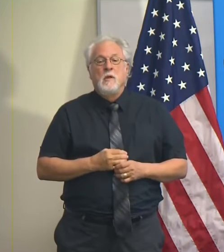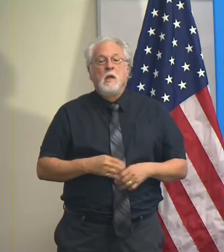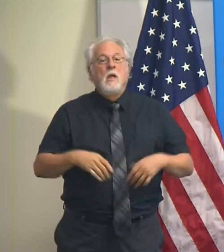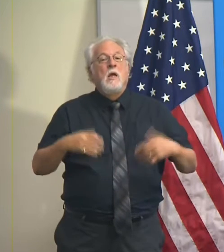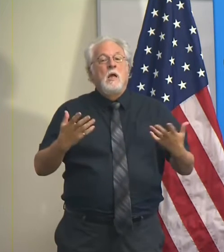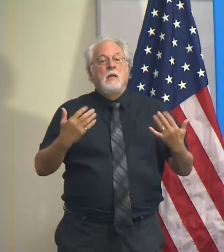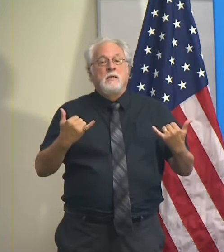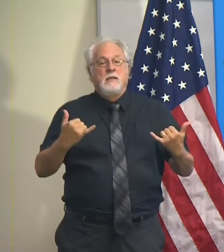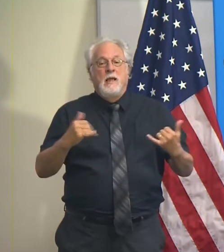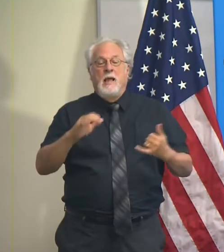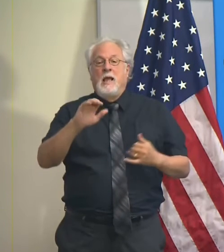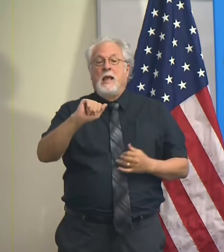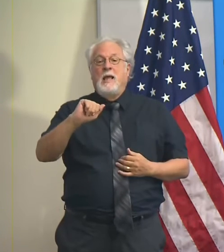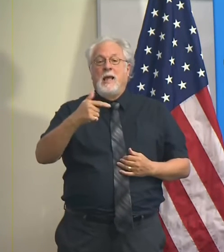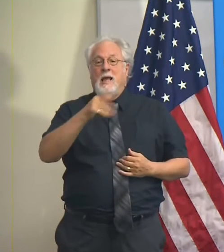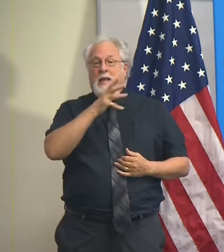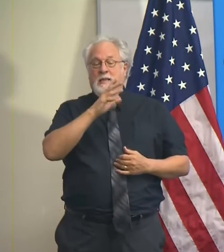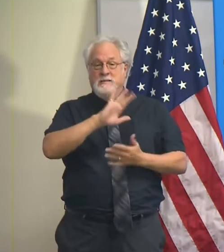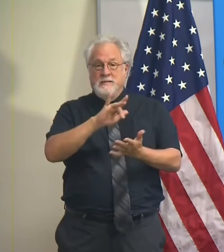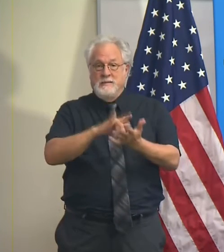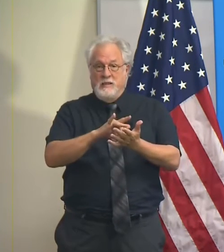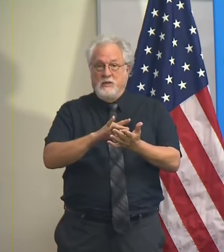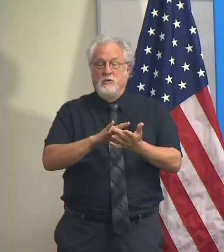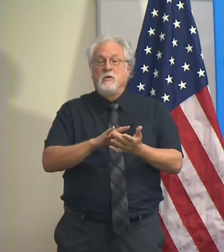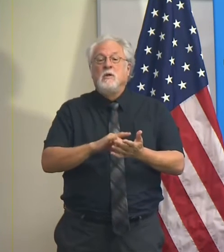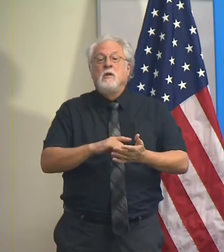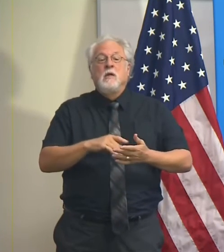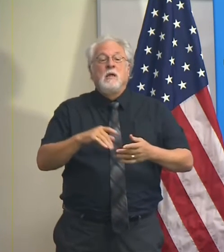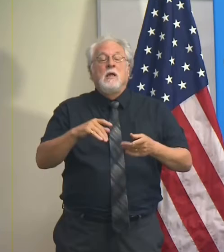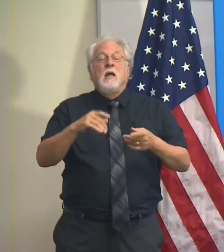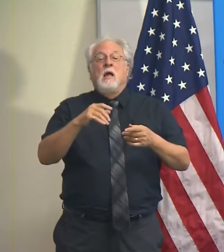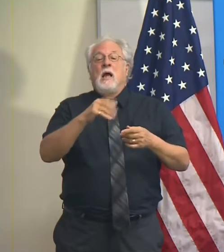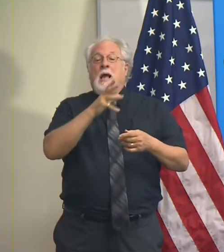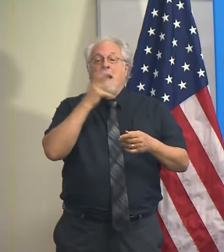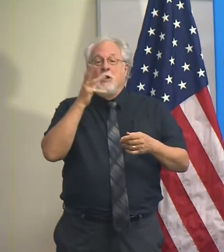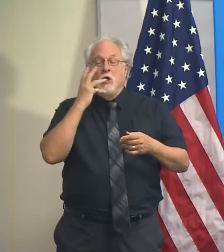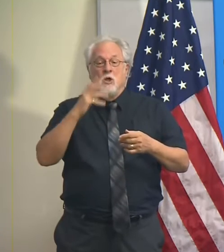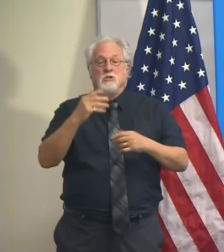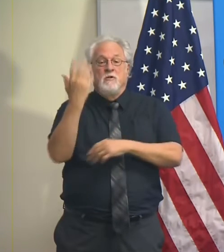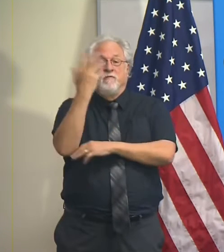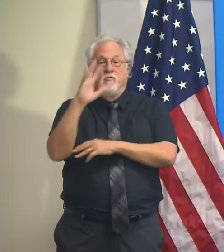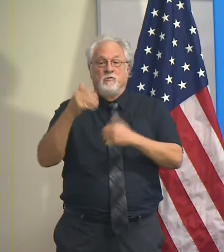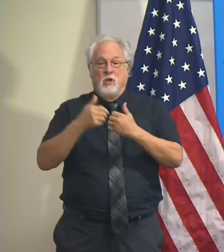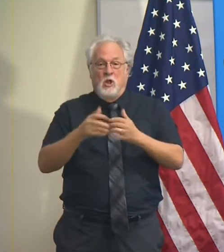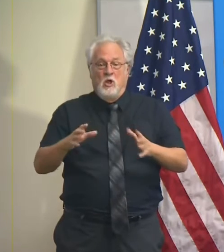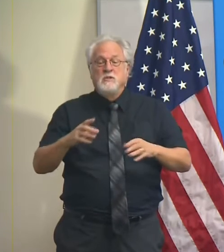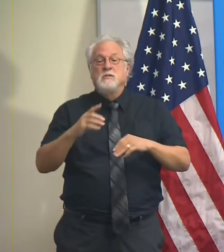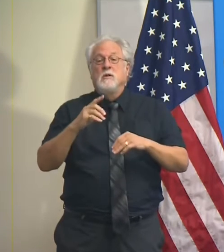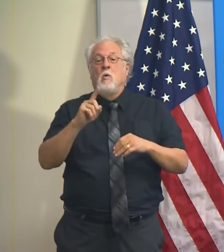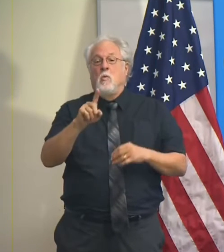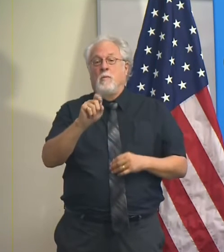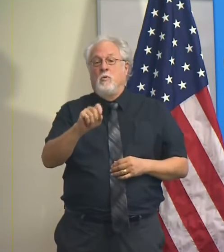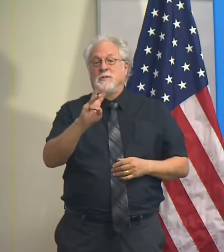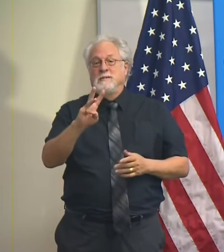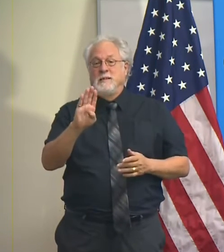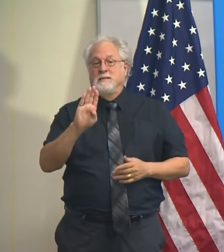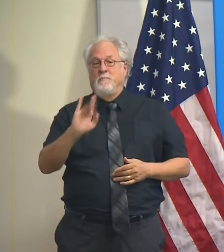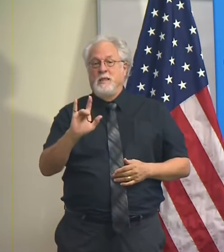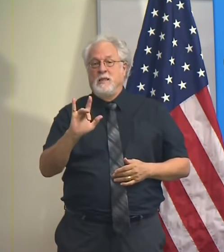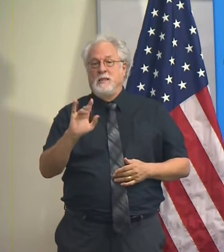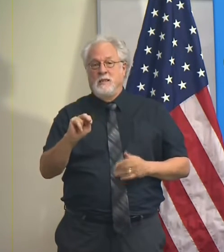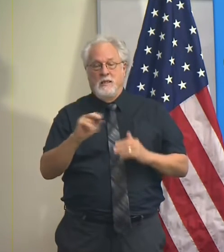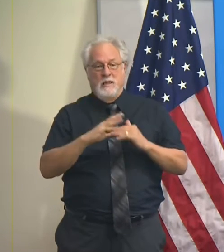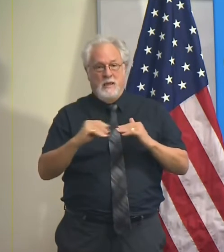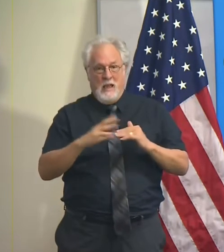Today the Ag Center reported that they estimate ag and forestry losses related to Hurricane Laura exceed 1.6 billion dollars.